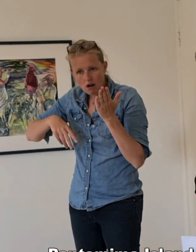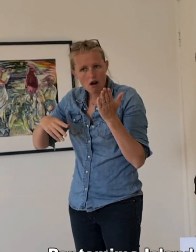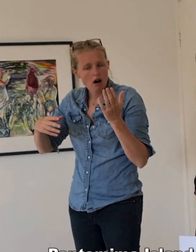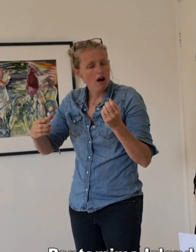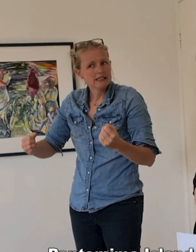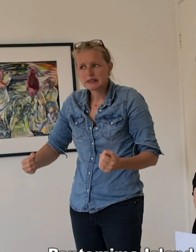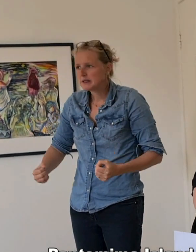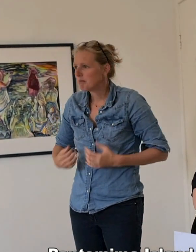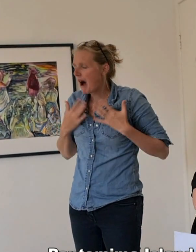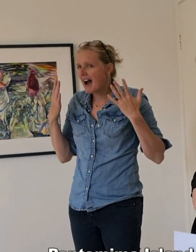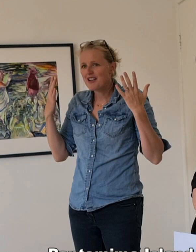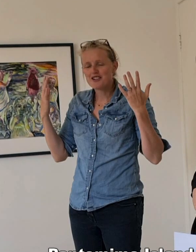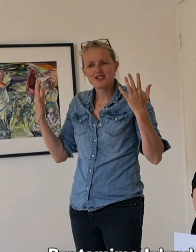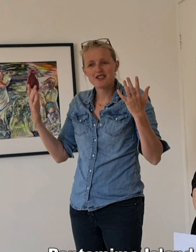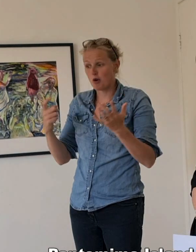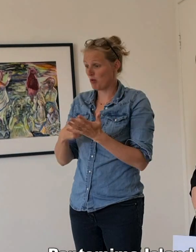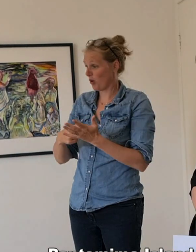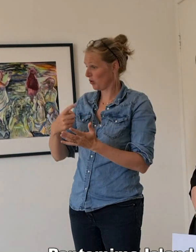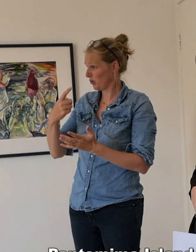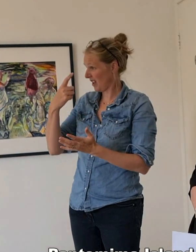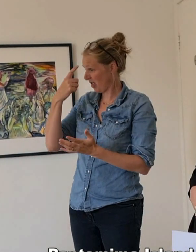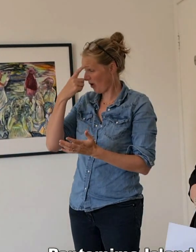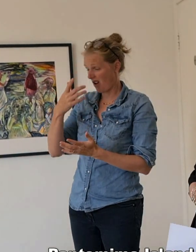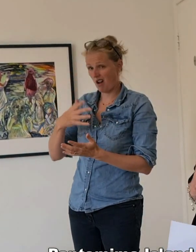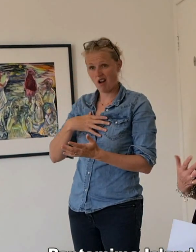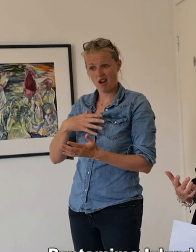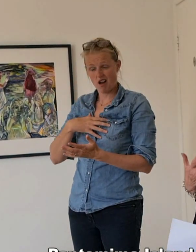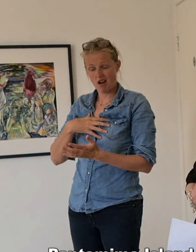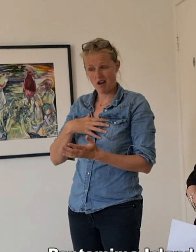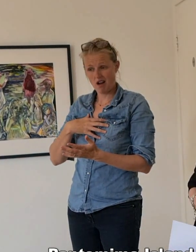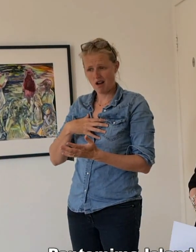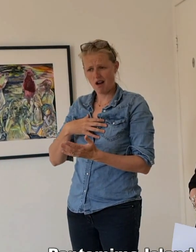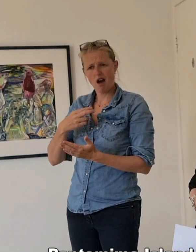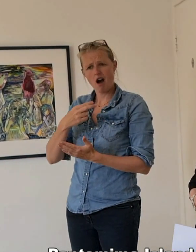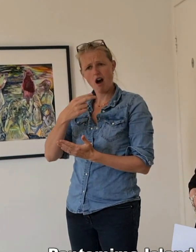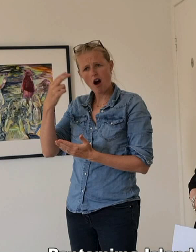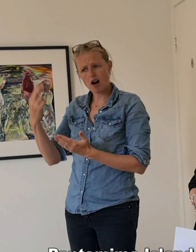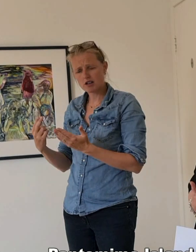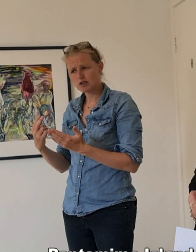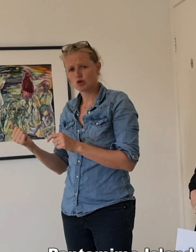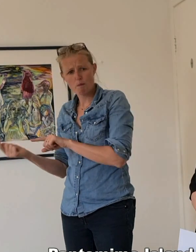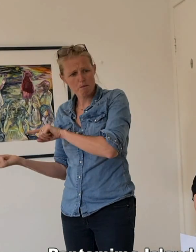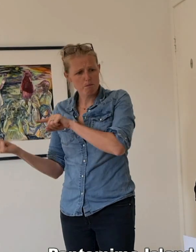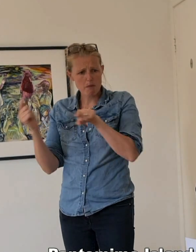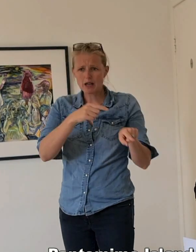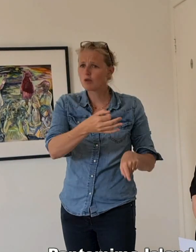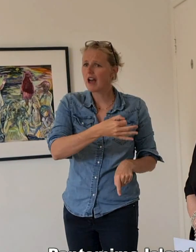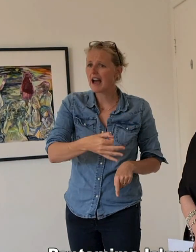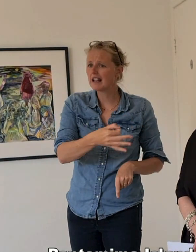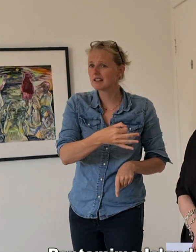And she thought, you know, the artists should come back to the island. And she decided that she had set up, which is called